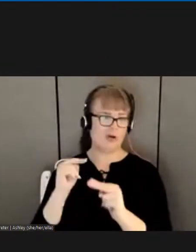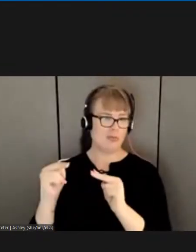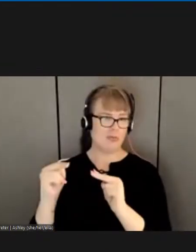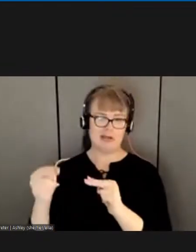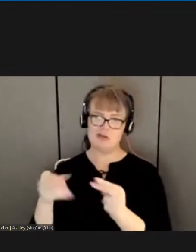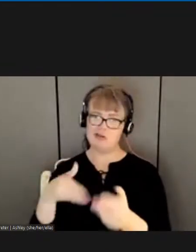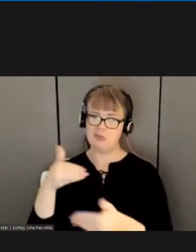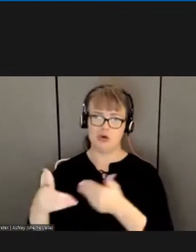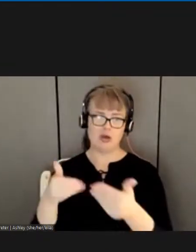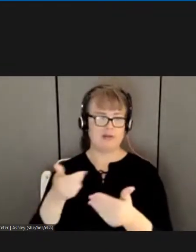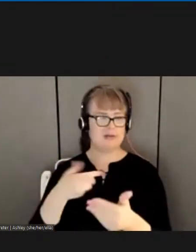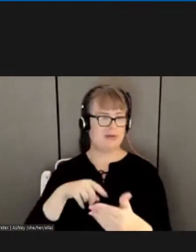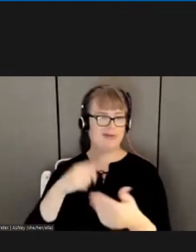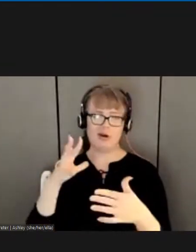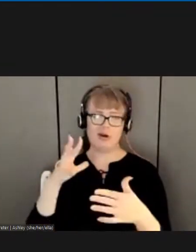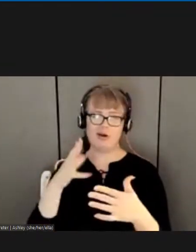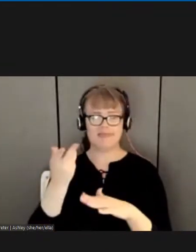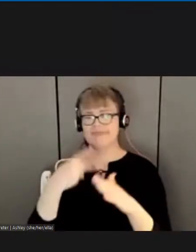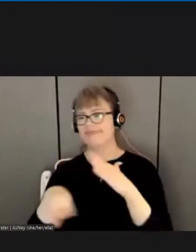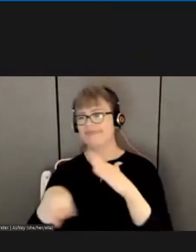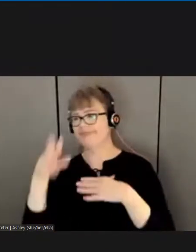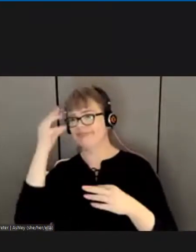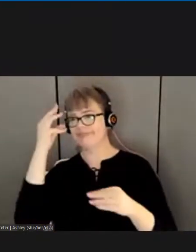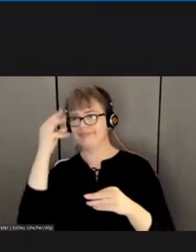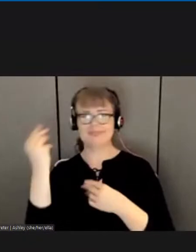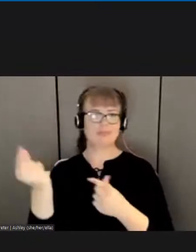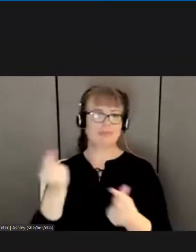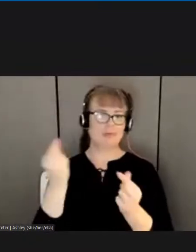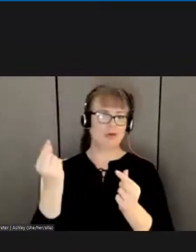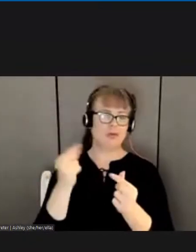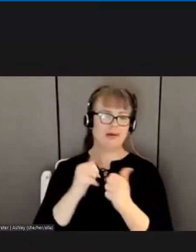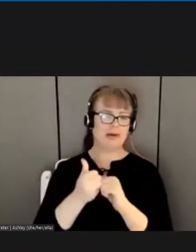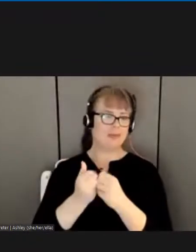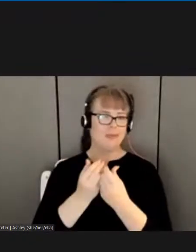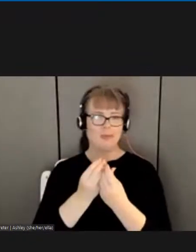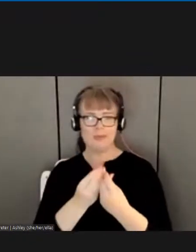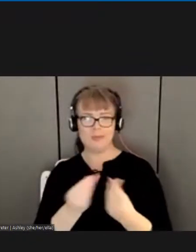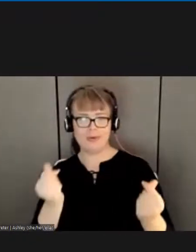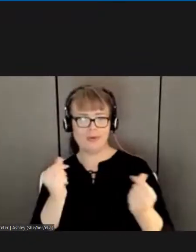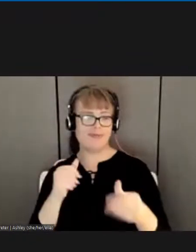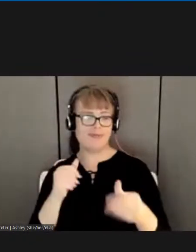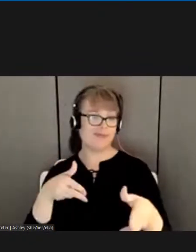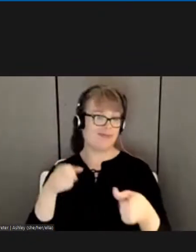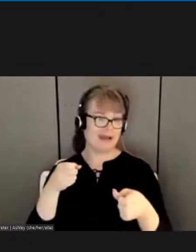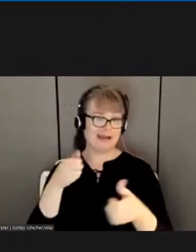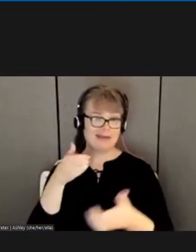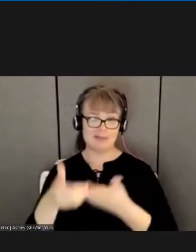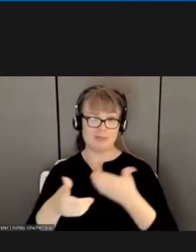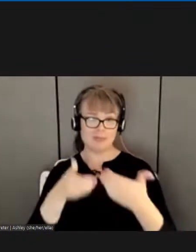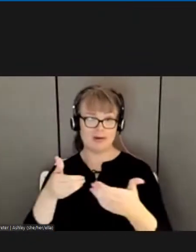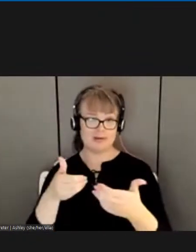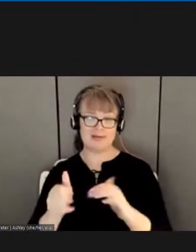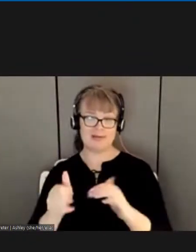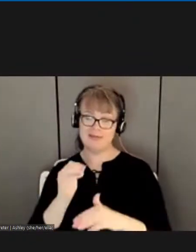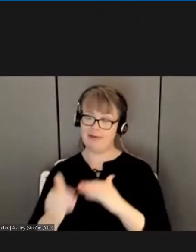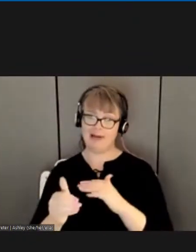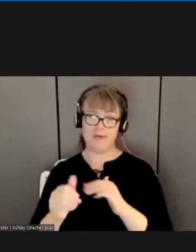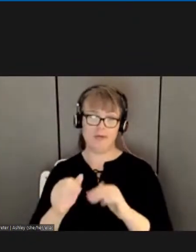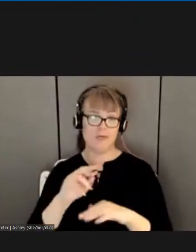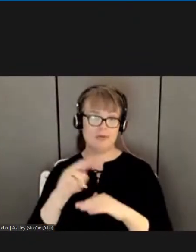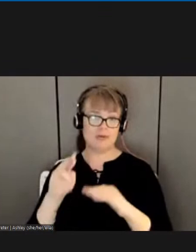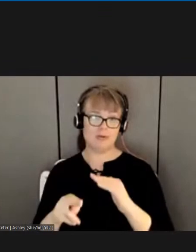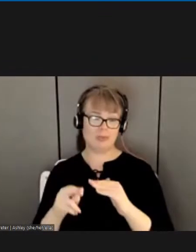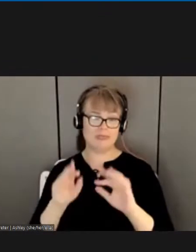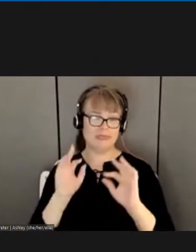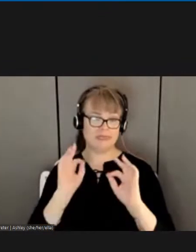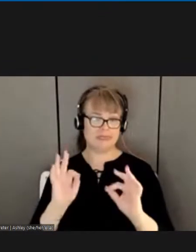thinking in place to try to make sure that process happens quicker and we get a final result sooner, hopefully before